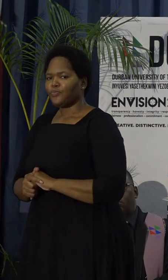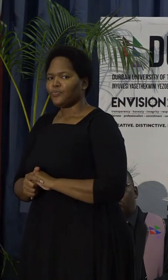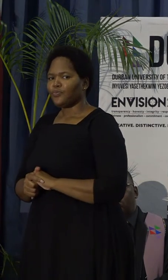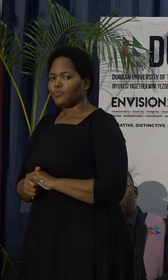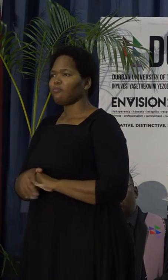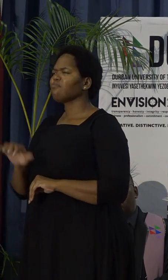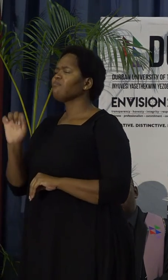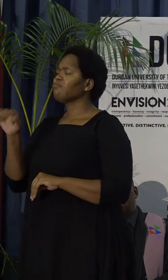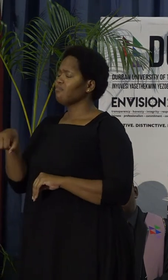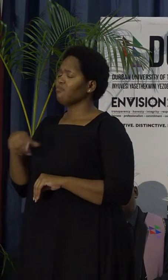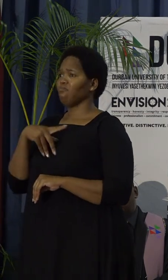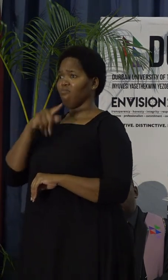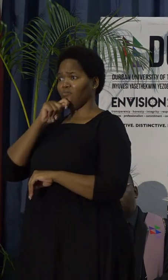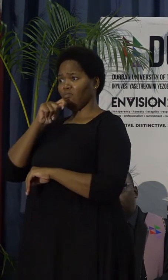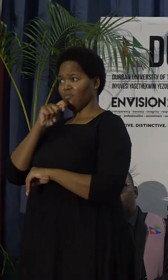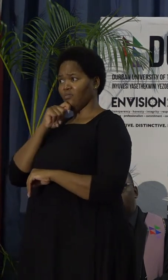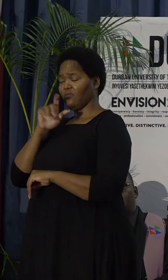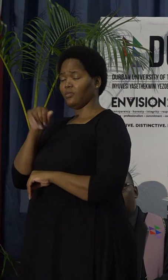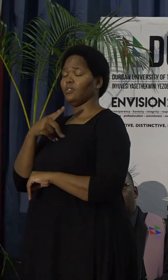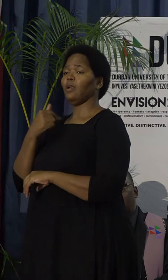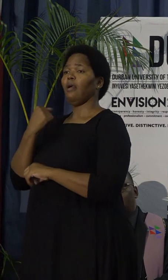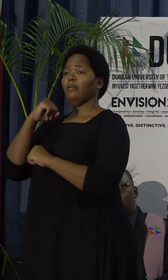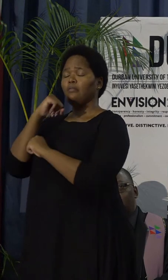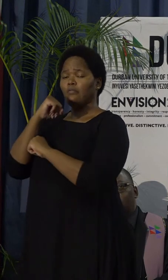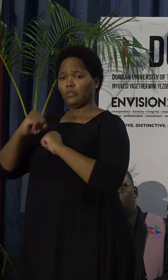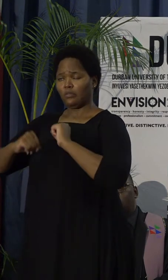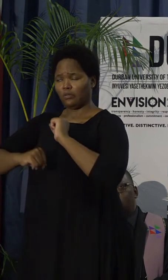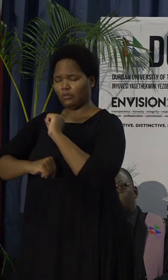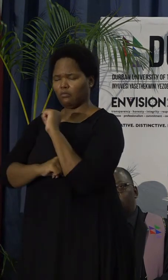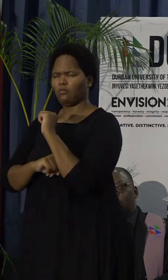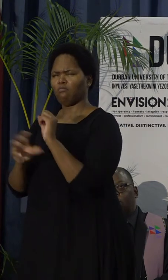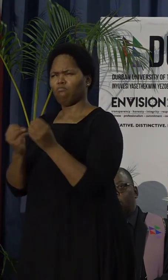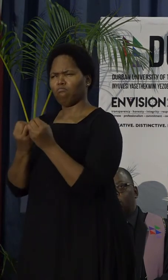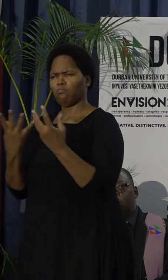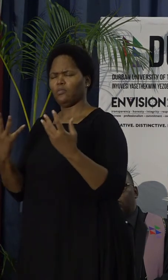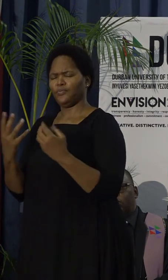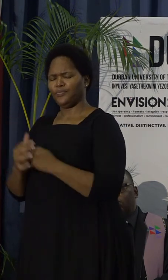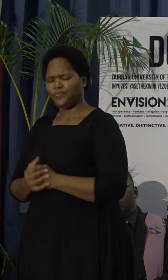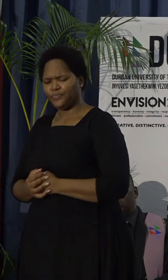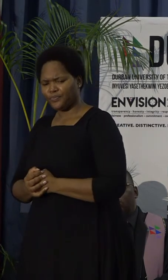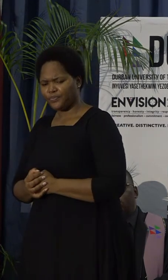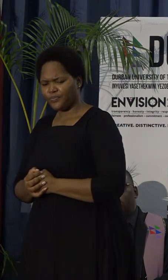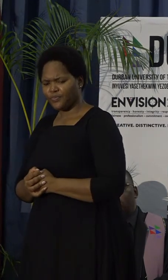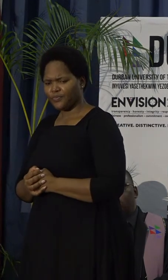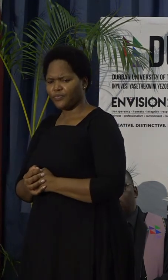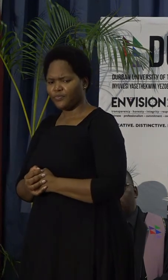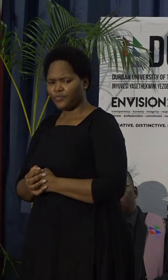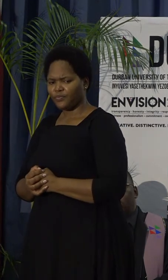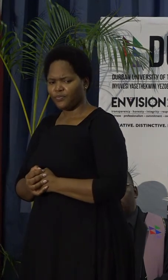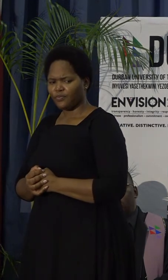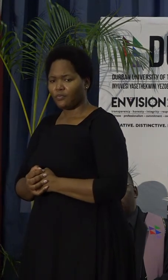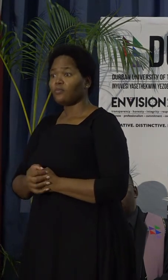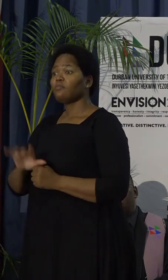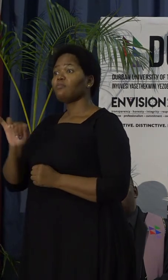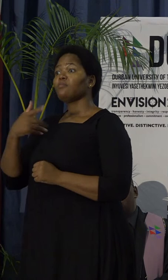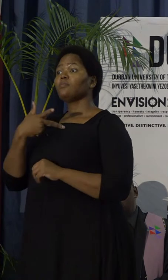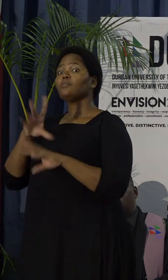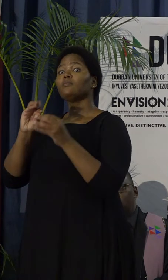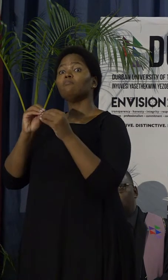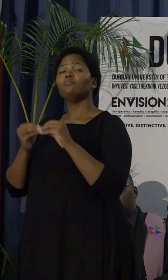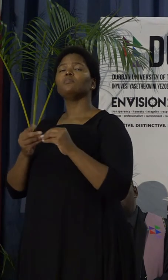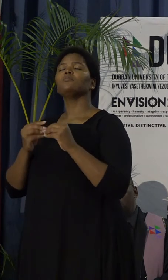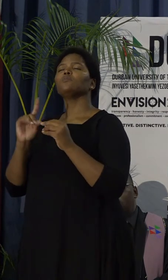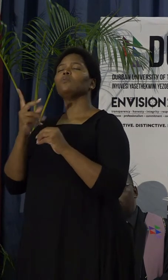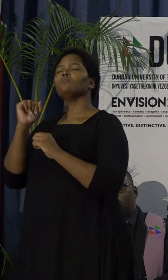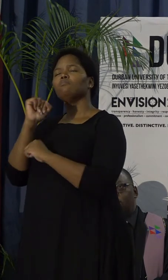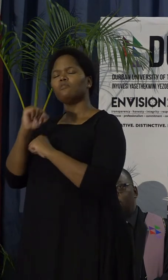In fact, most of the infrastructure, deferred maintenance on our infrastructure.